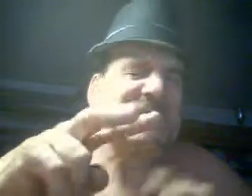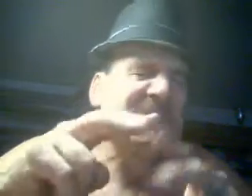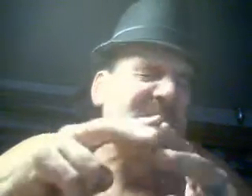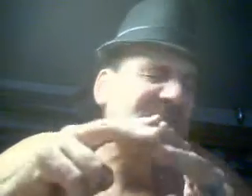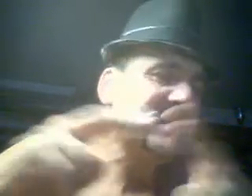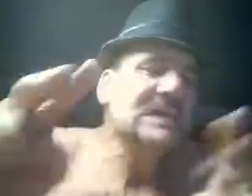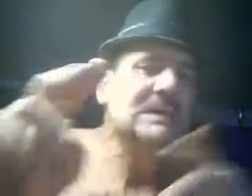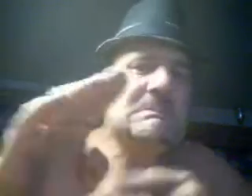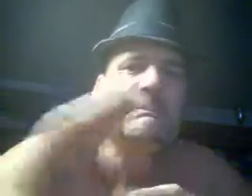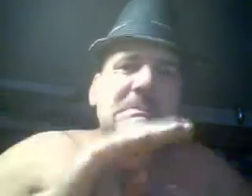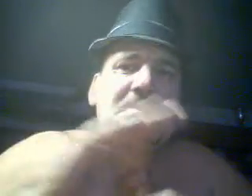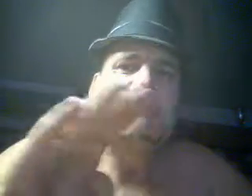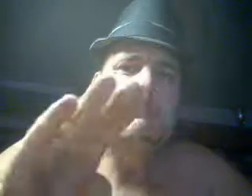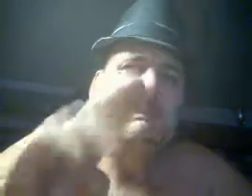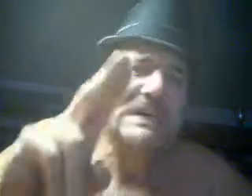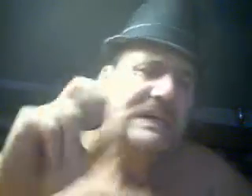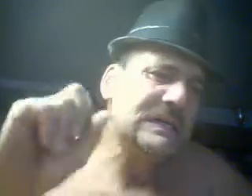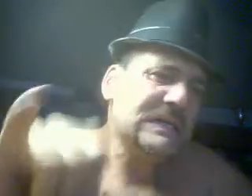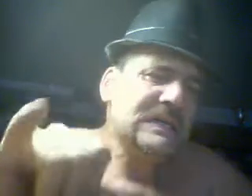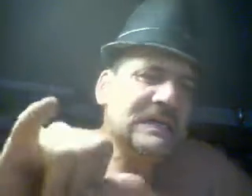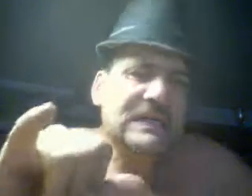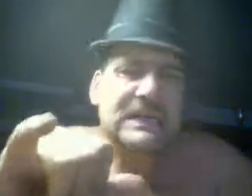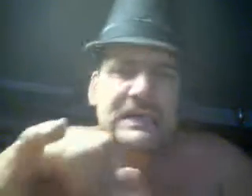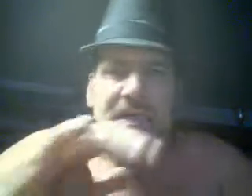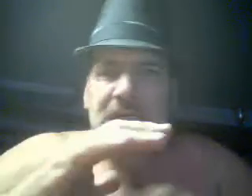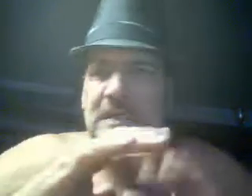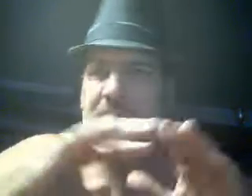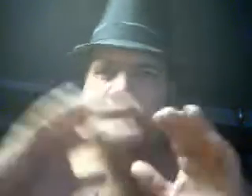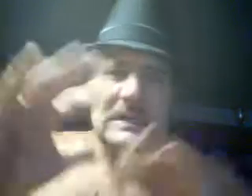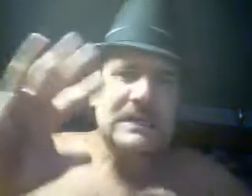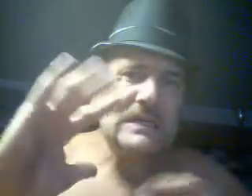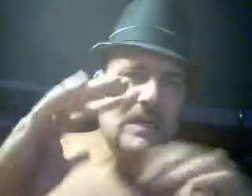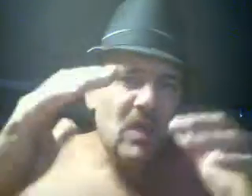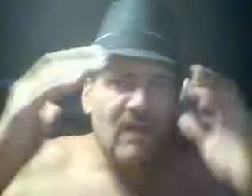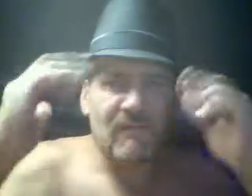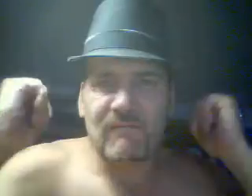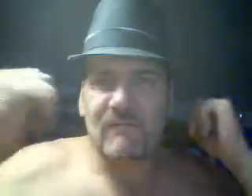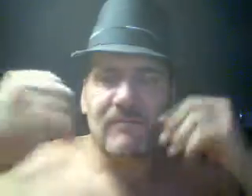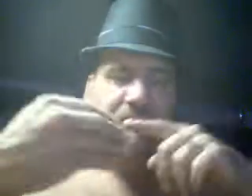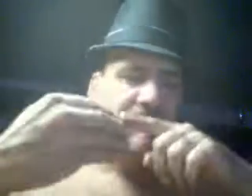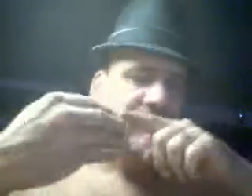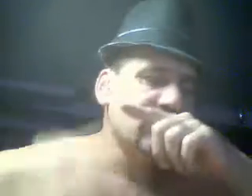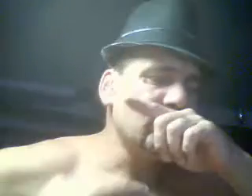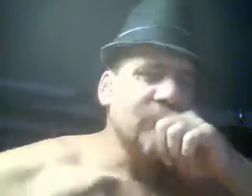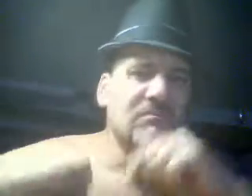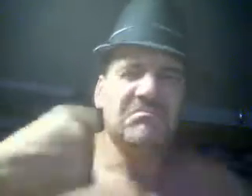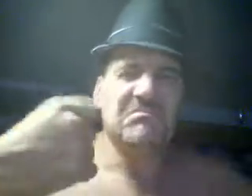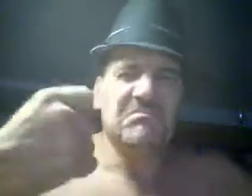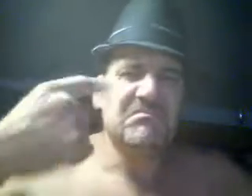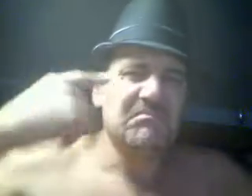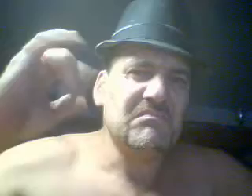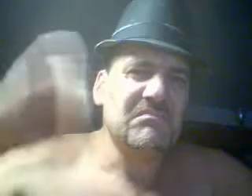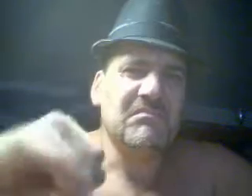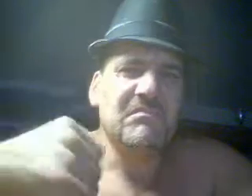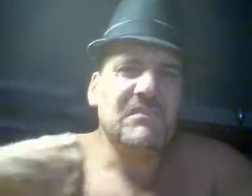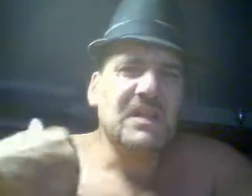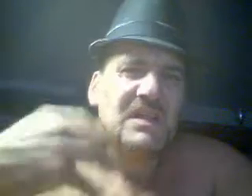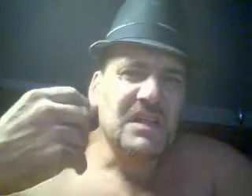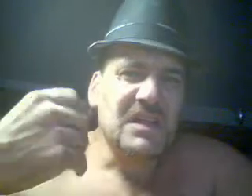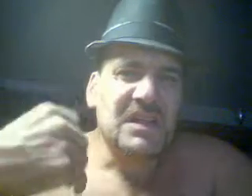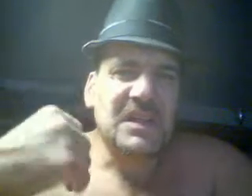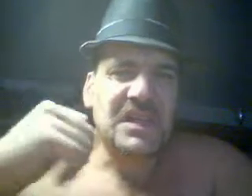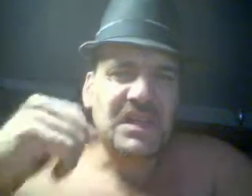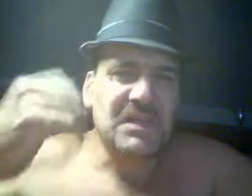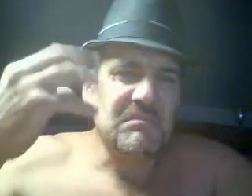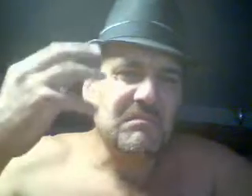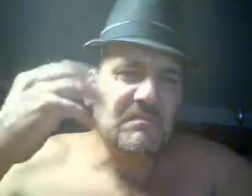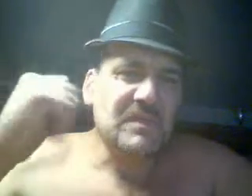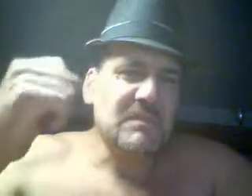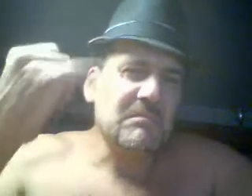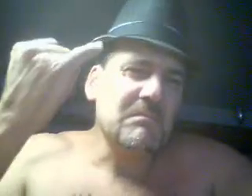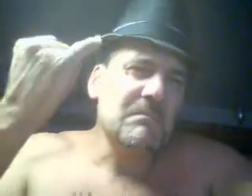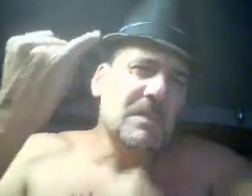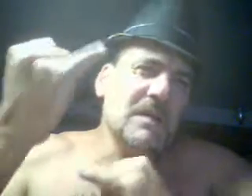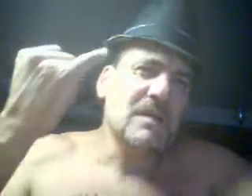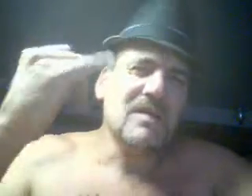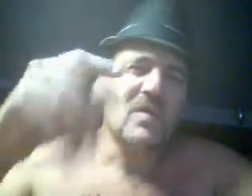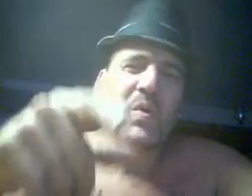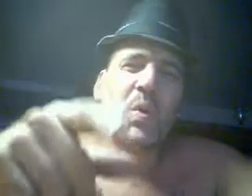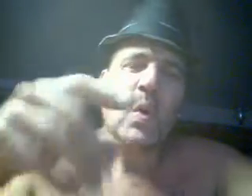Just as much as you and my balls into this drippin', baby So don't be mad, nobody else drippin' You seein' a lot of cricks in